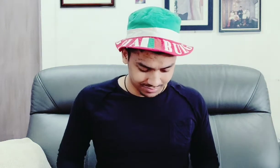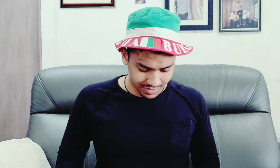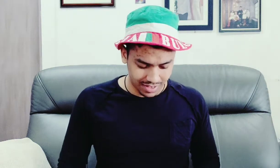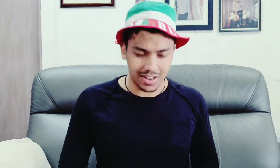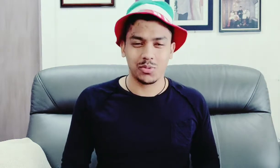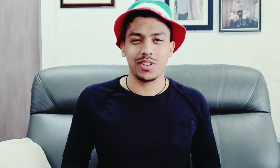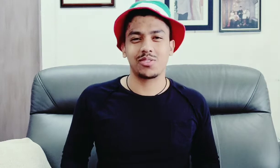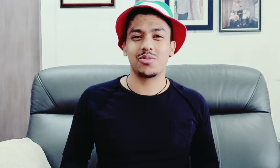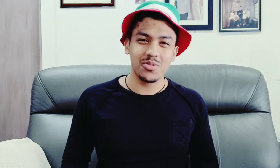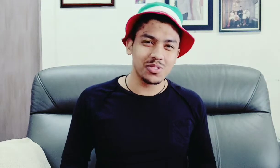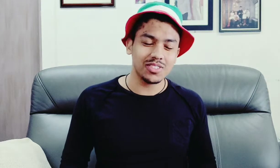okay next word is cool